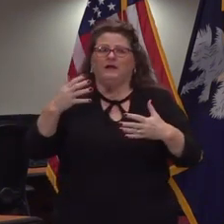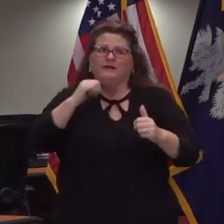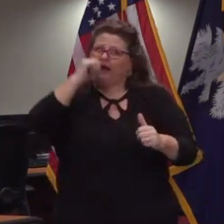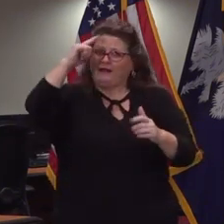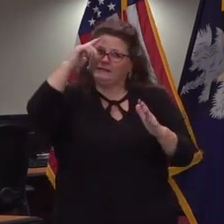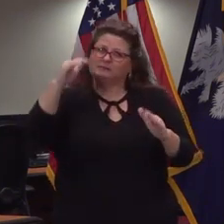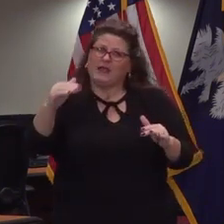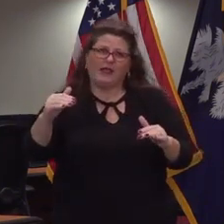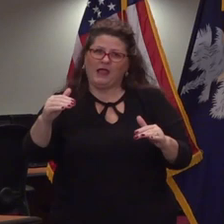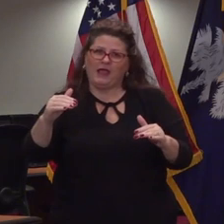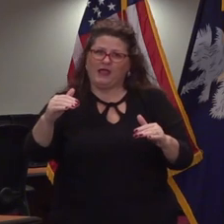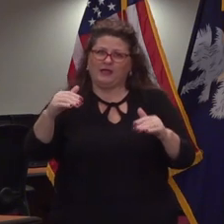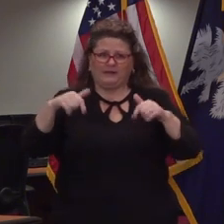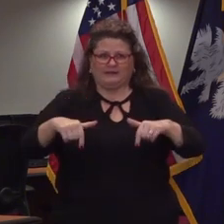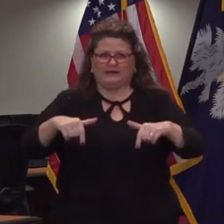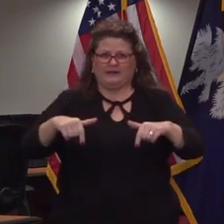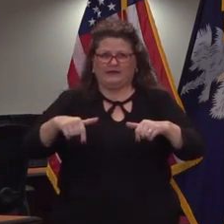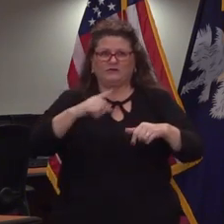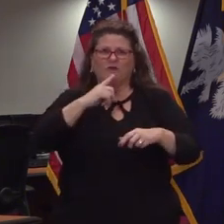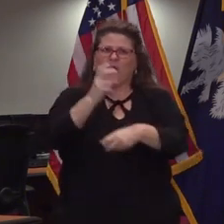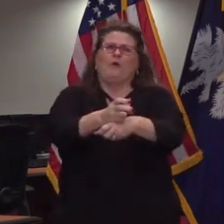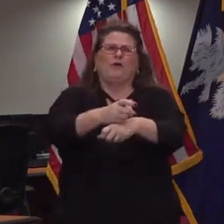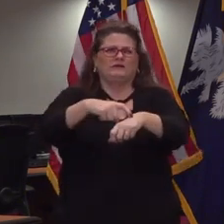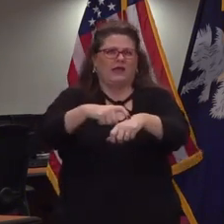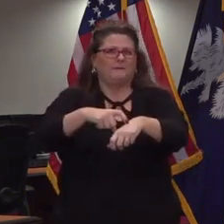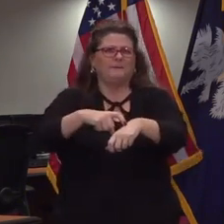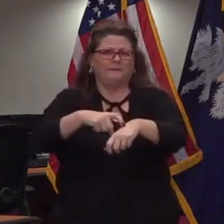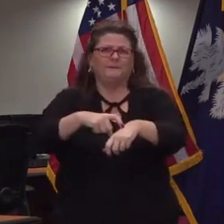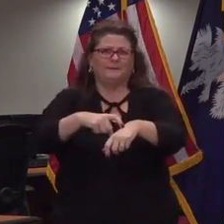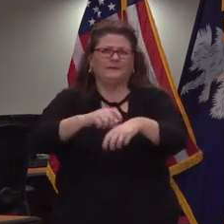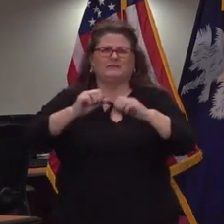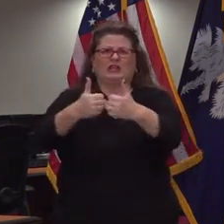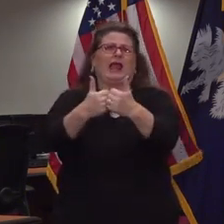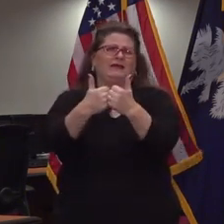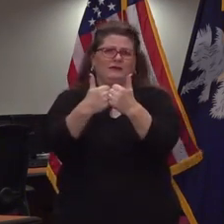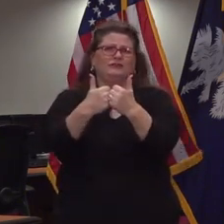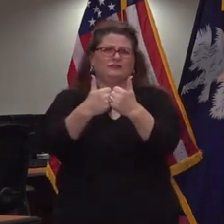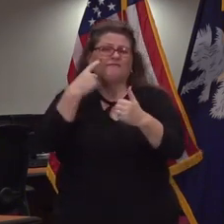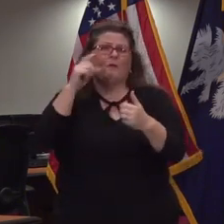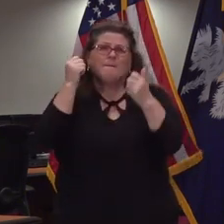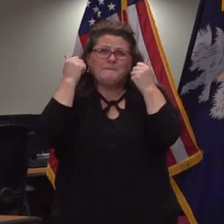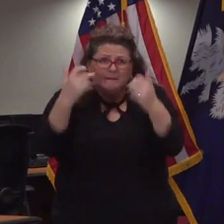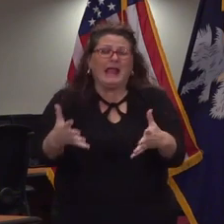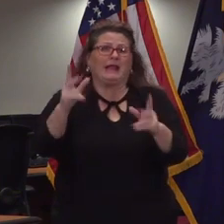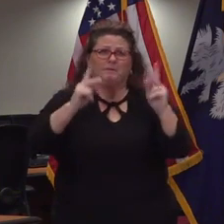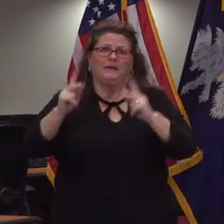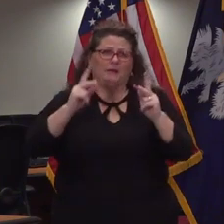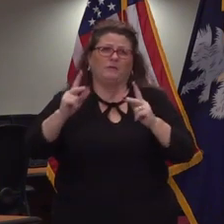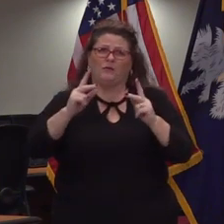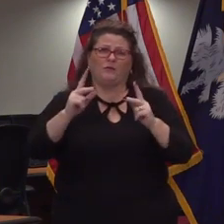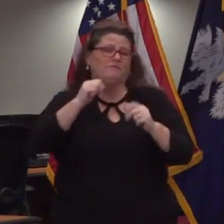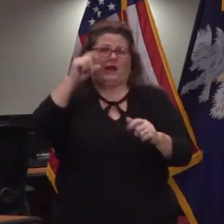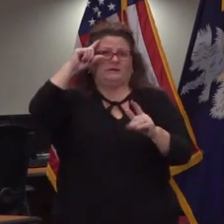that this has been a a hardship and a challenge on many many people in our state and i want